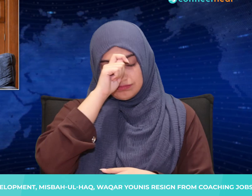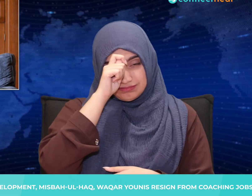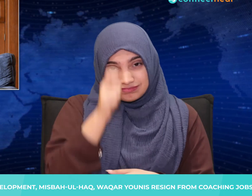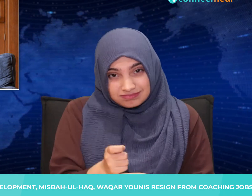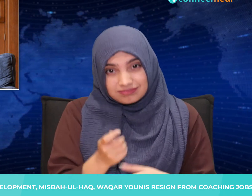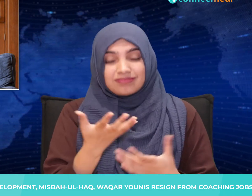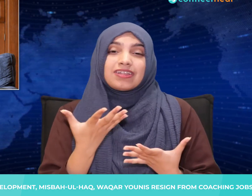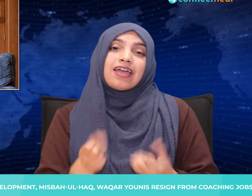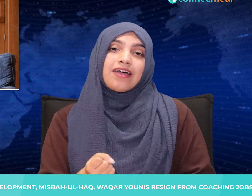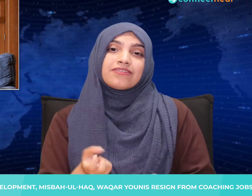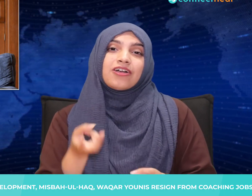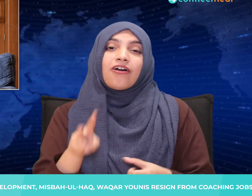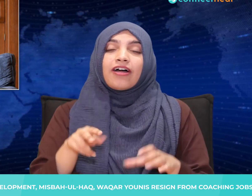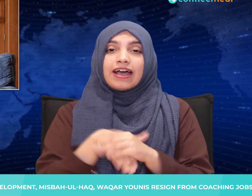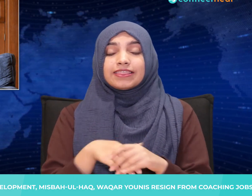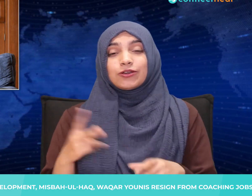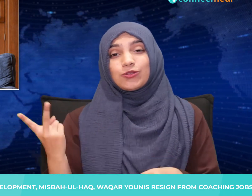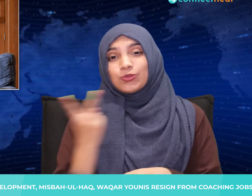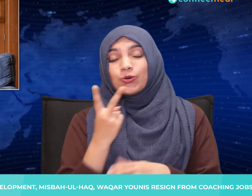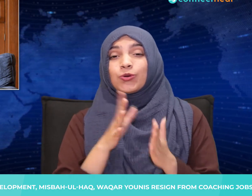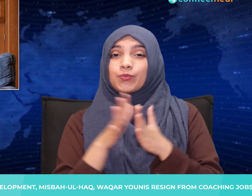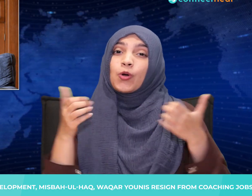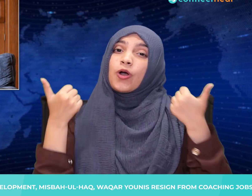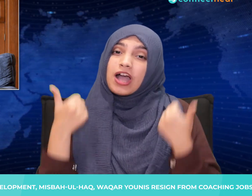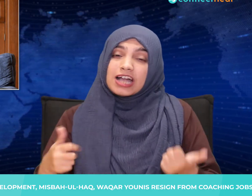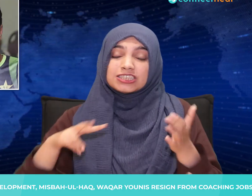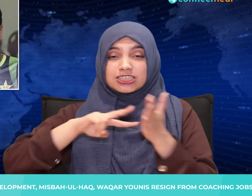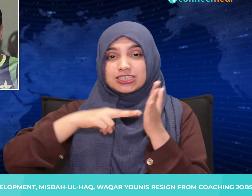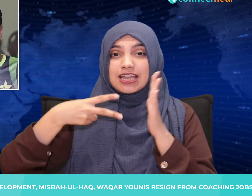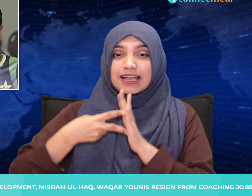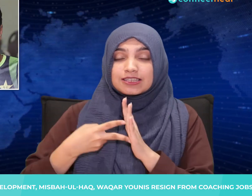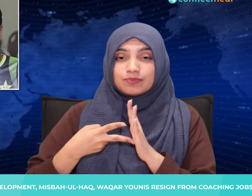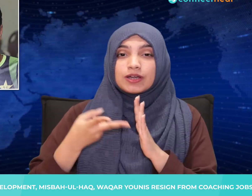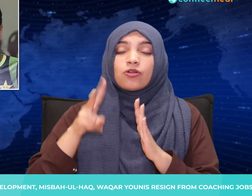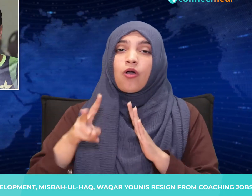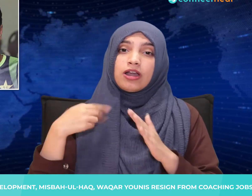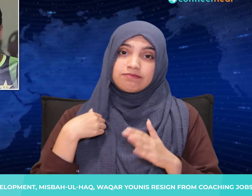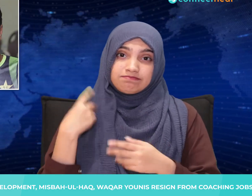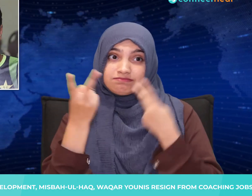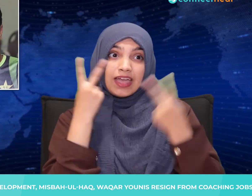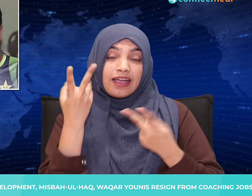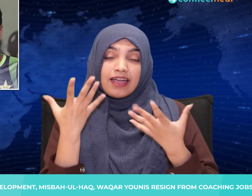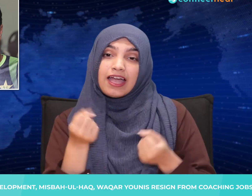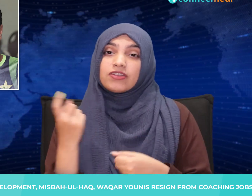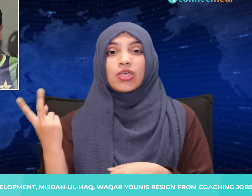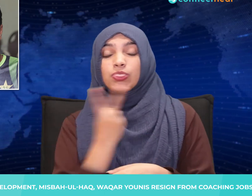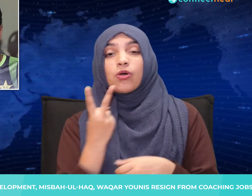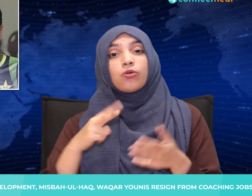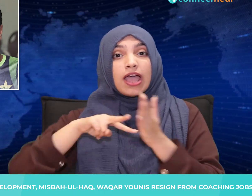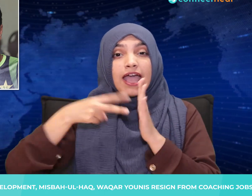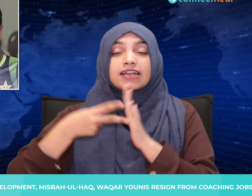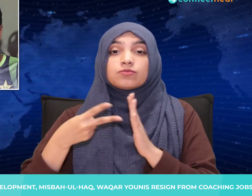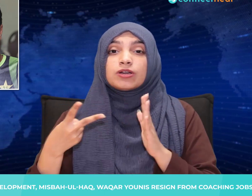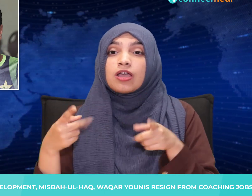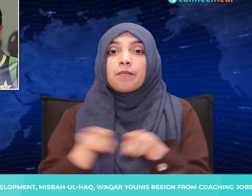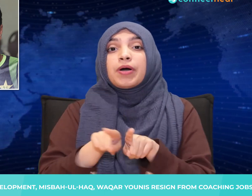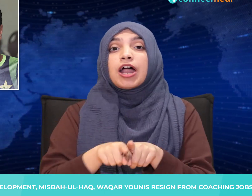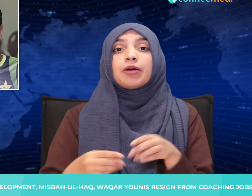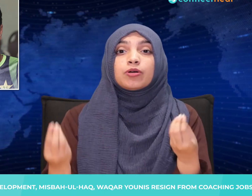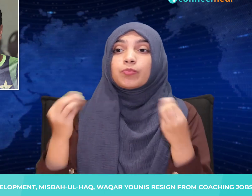He said their replacements were ready to step up and were looking forward to making important contributions in